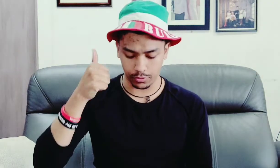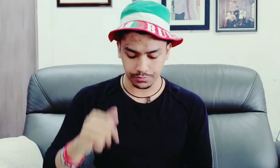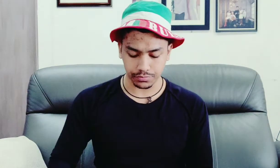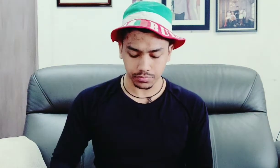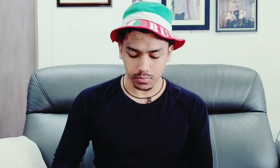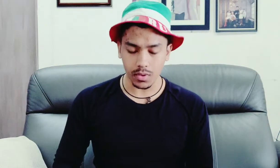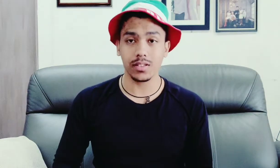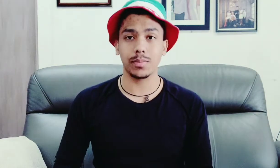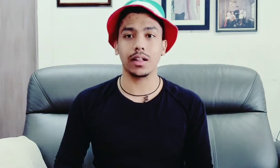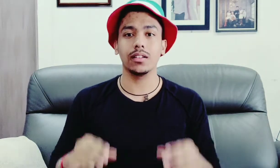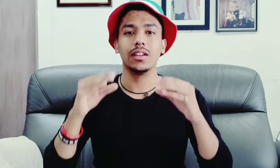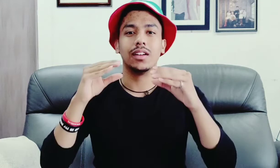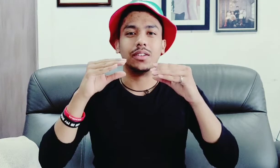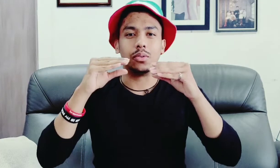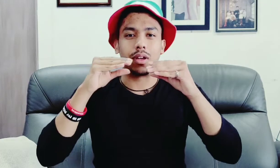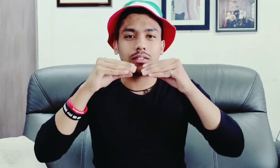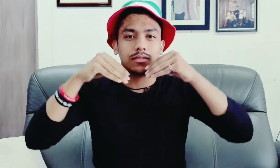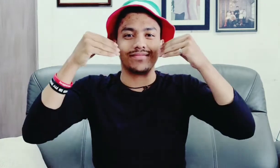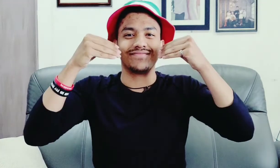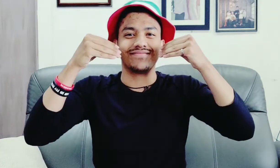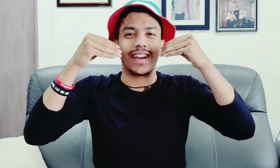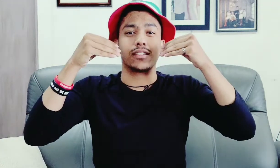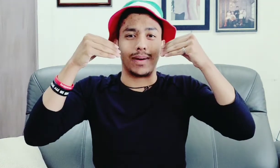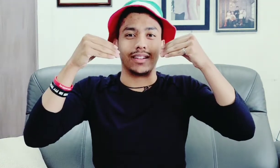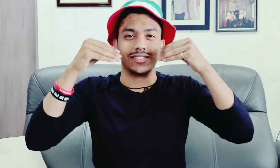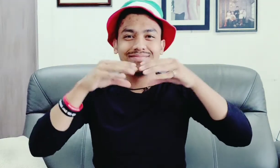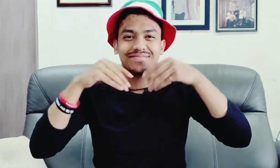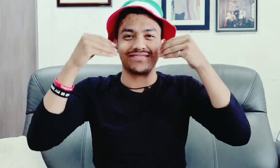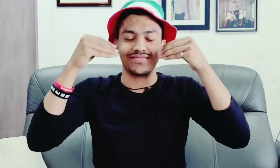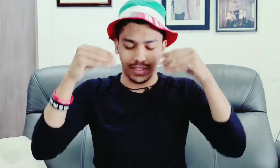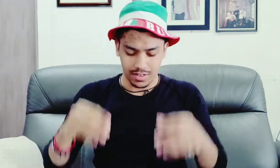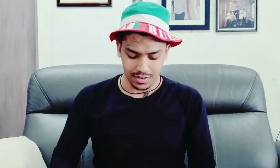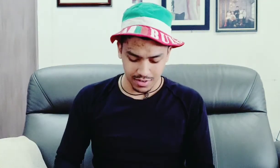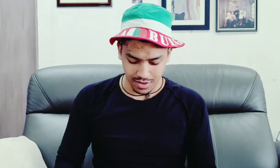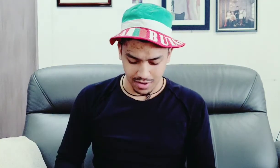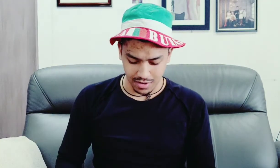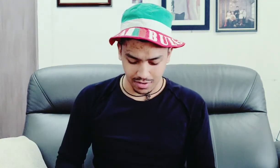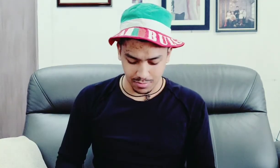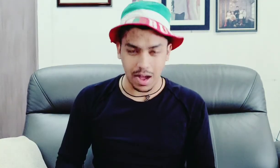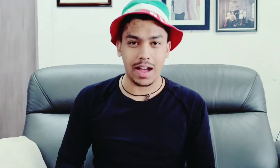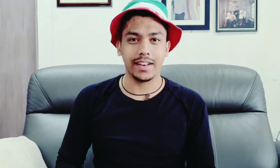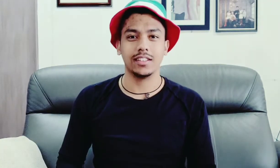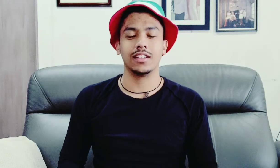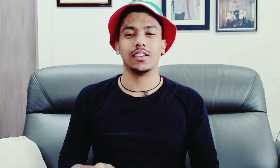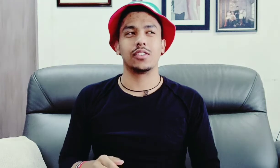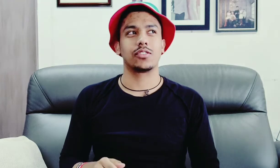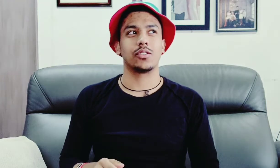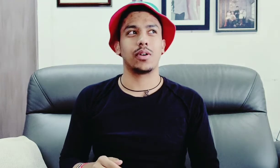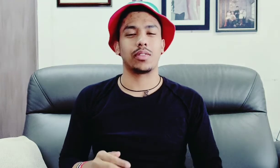smile do that and smile hide so I